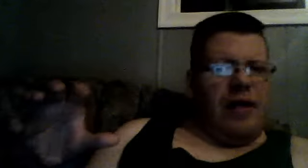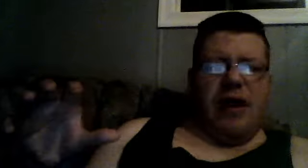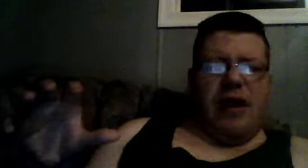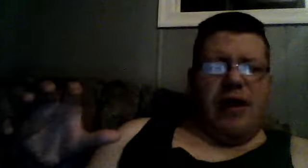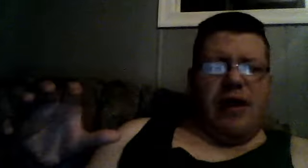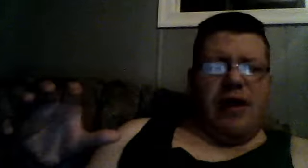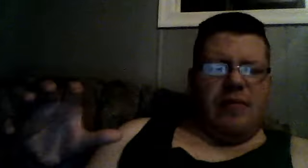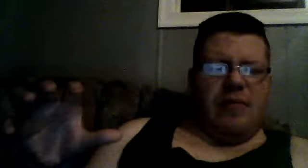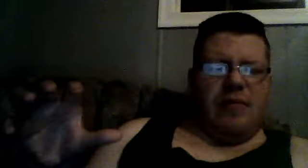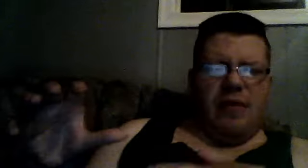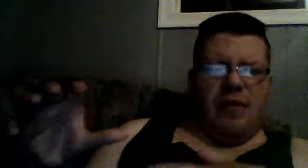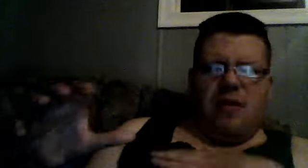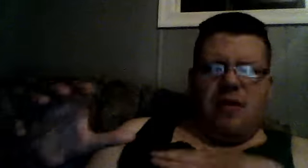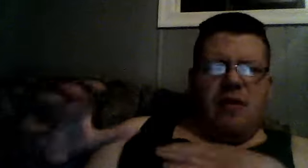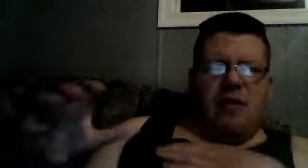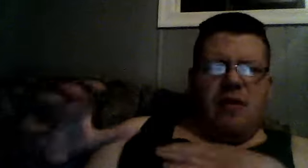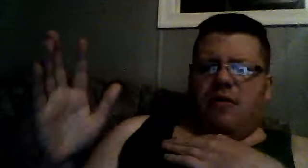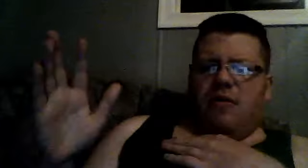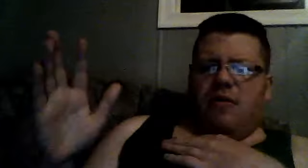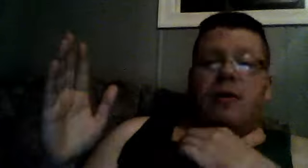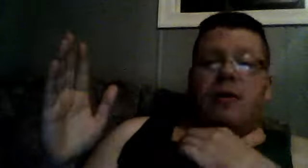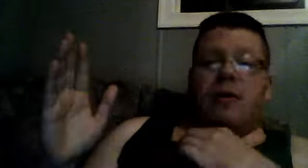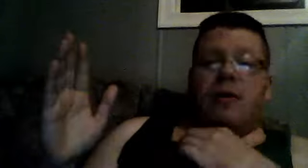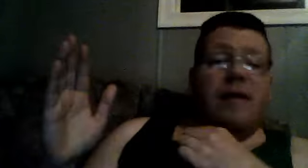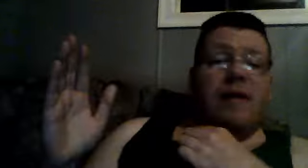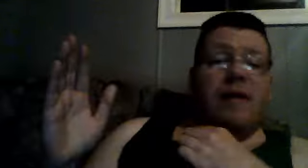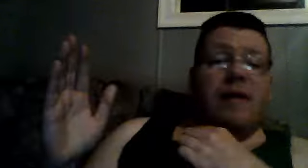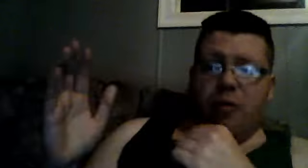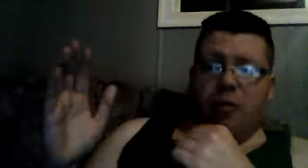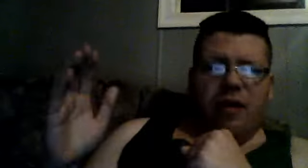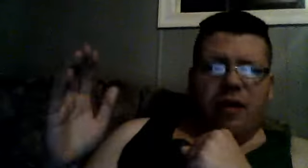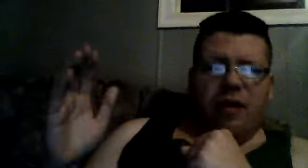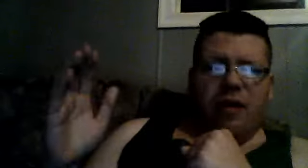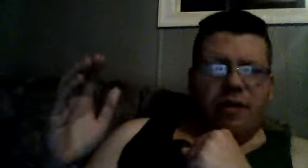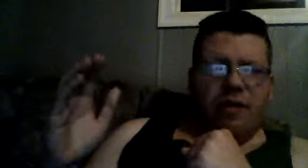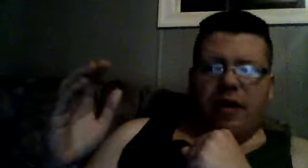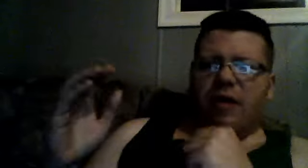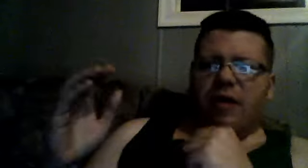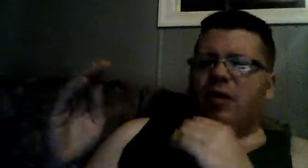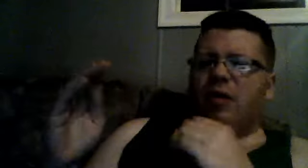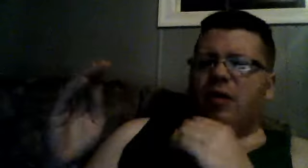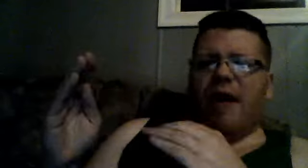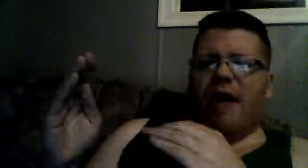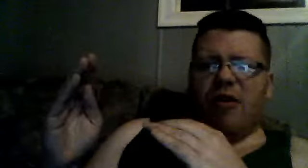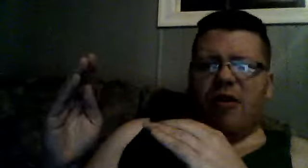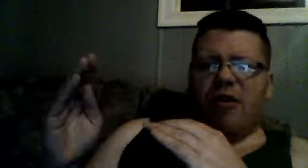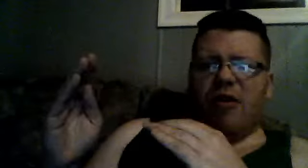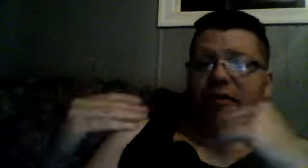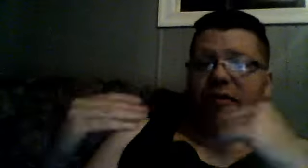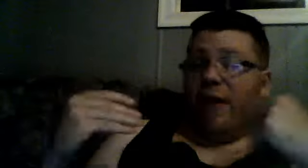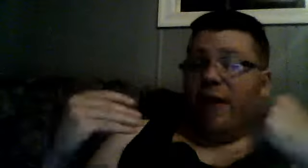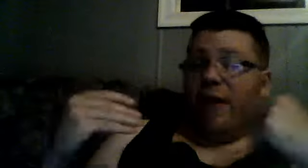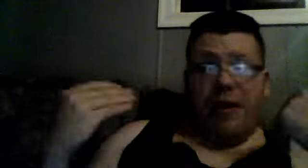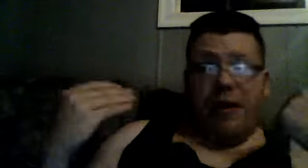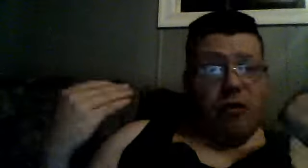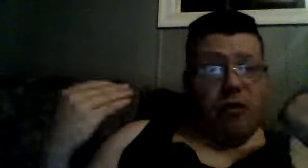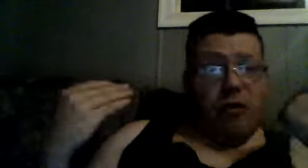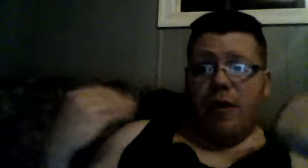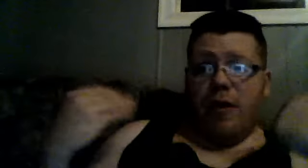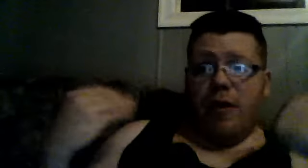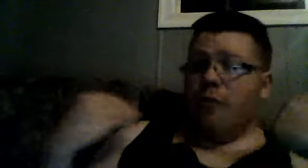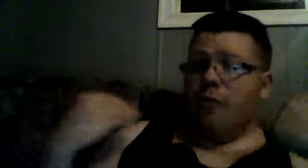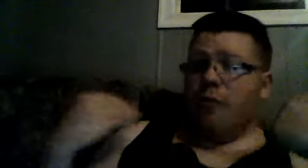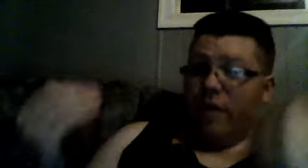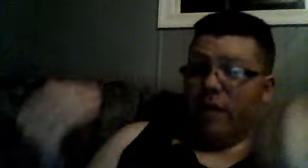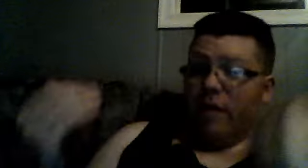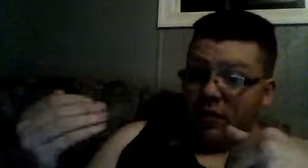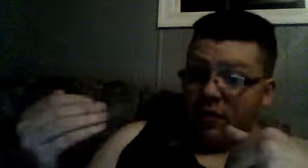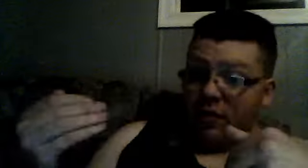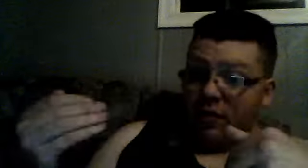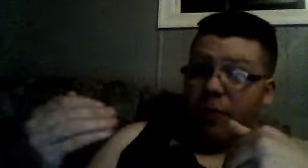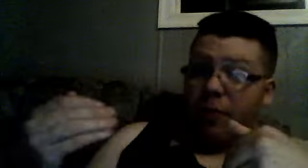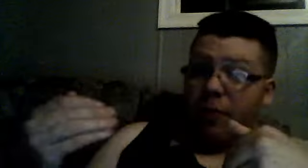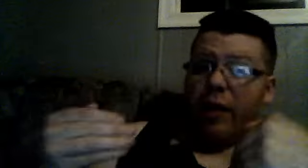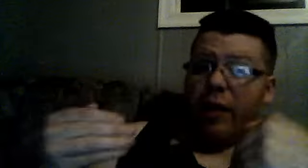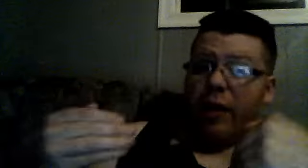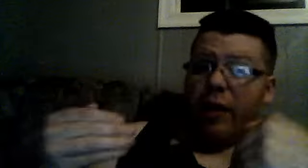movie, a book, that you, that no one has heard of, and made into a big movie, so people can buy,